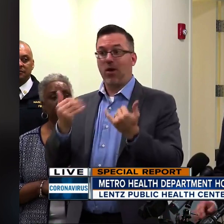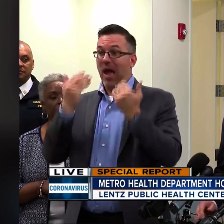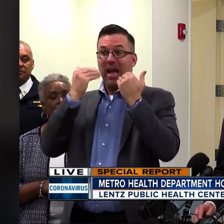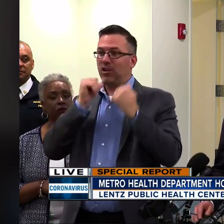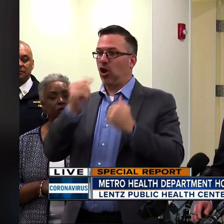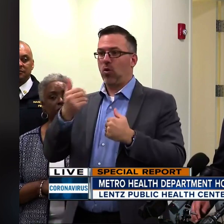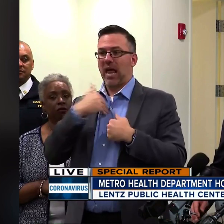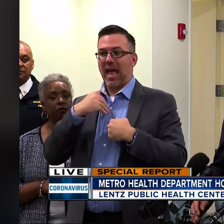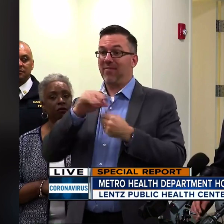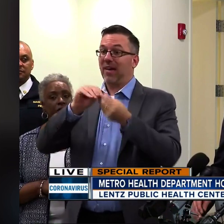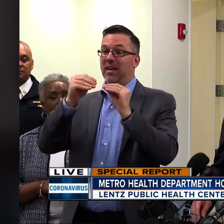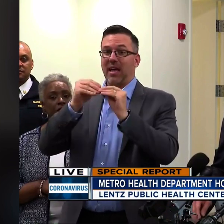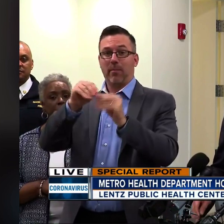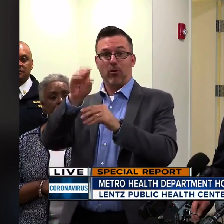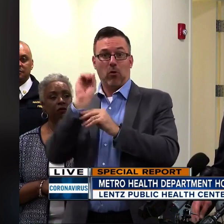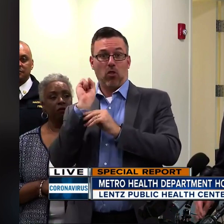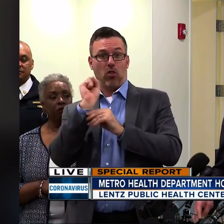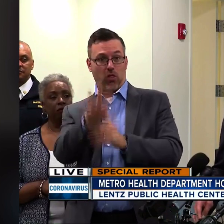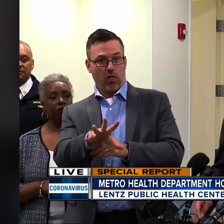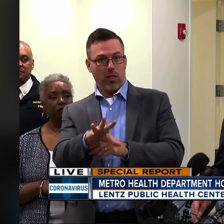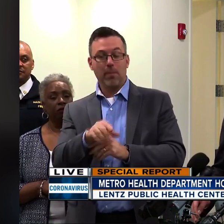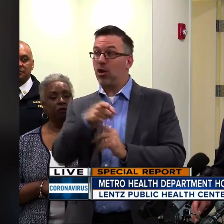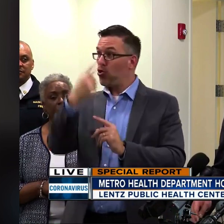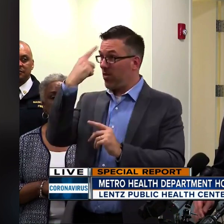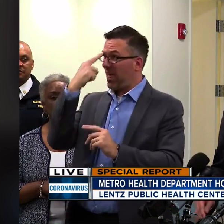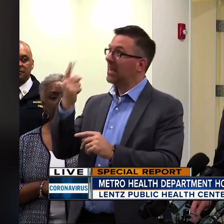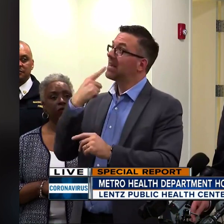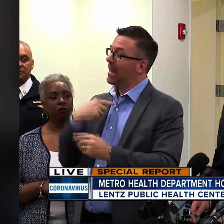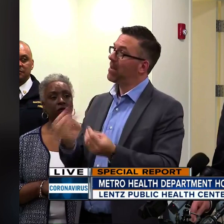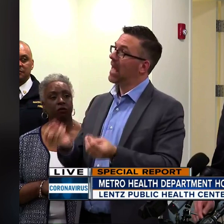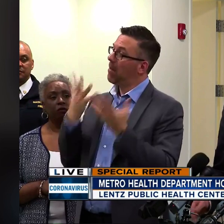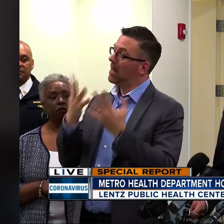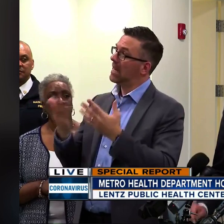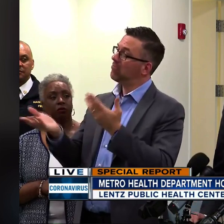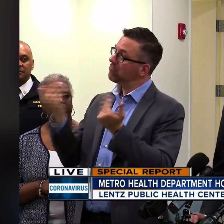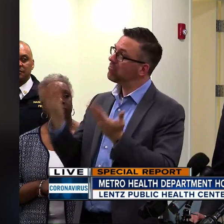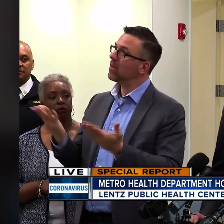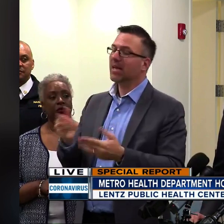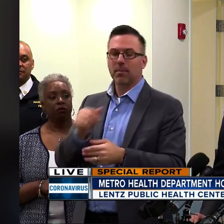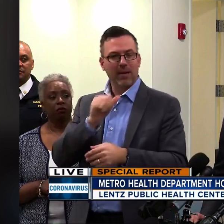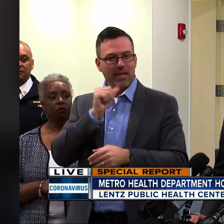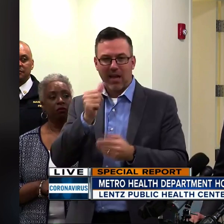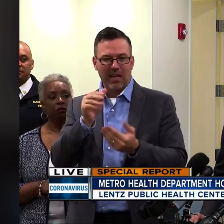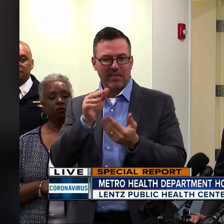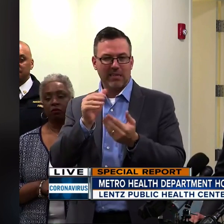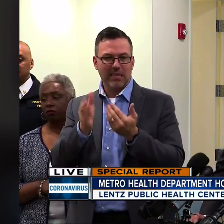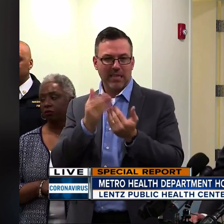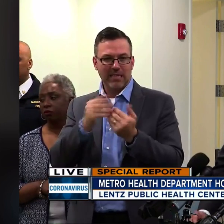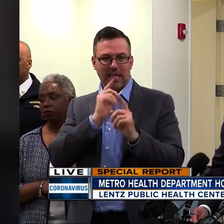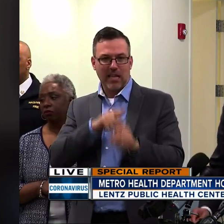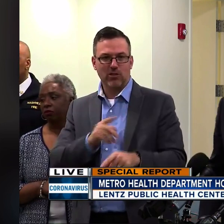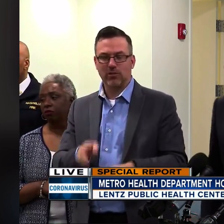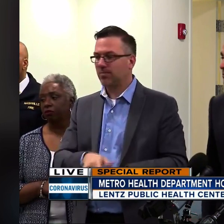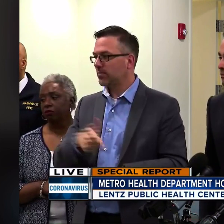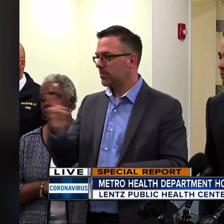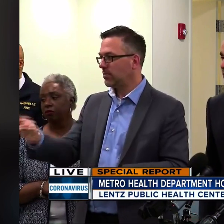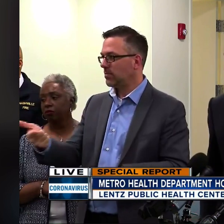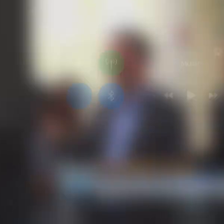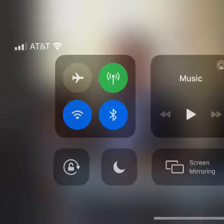answer. I can tell you it's not as straightforward of a question initially as possible. Hi, everyone. Brett Kelman.